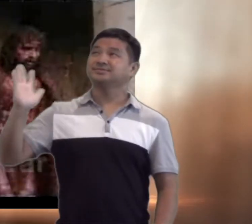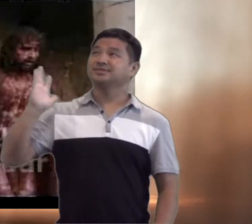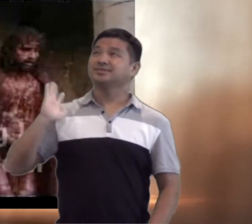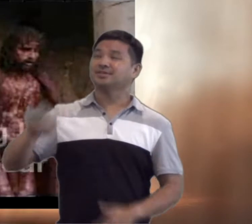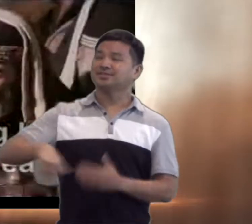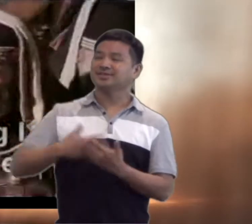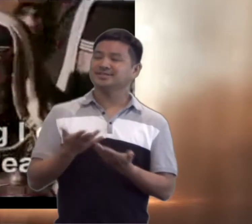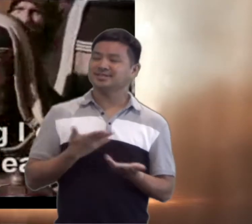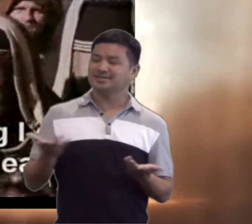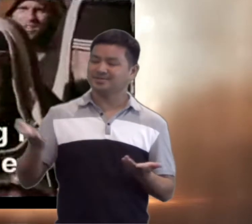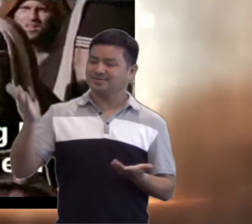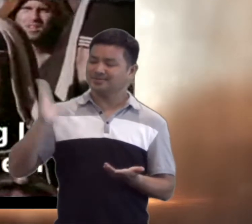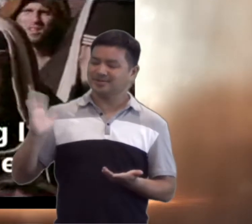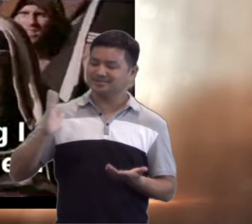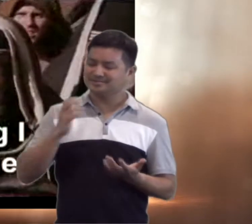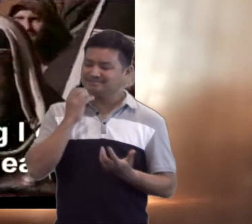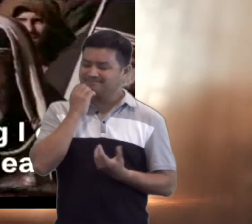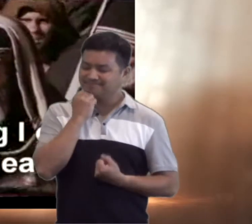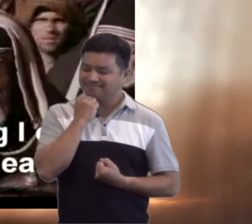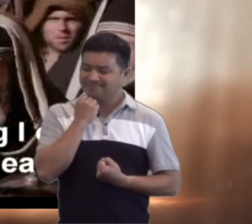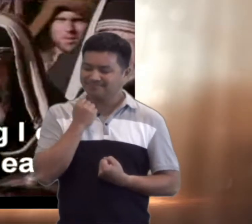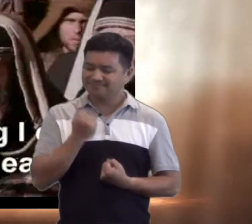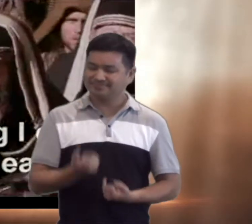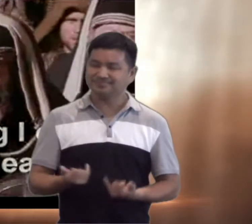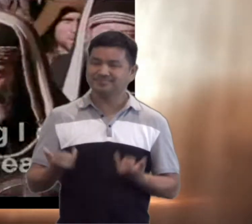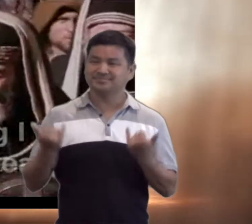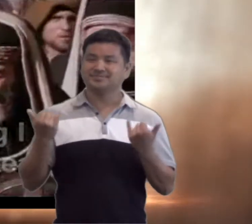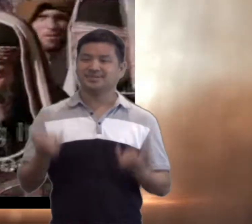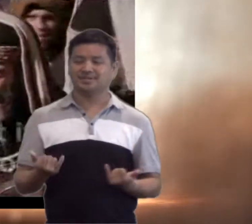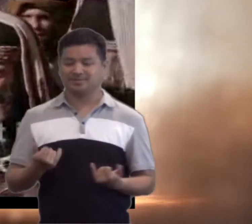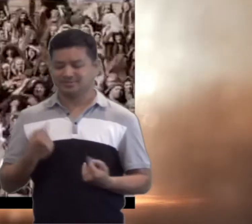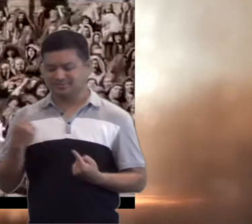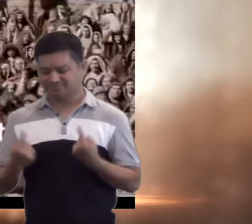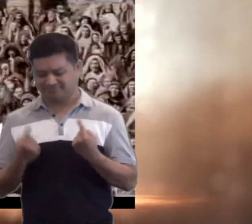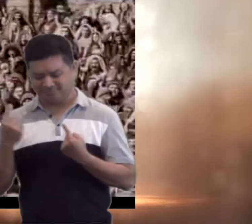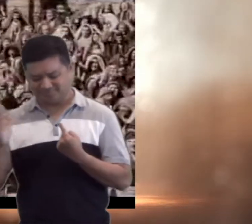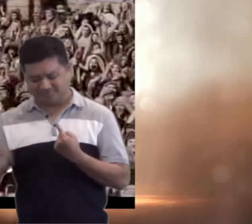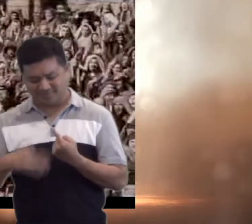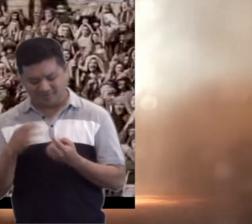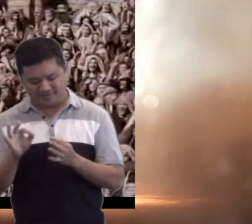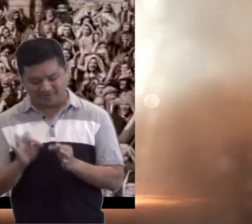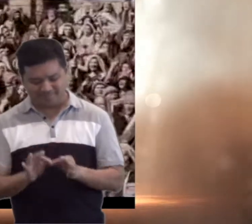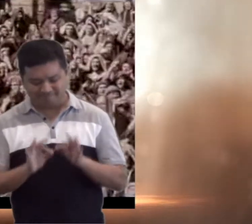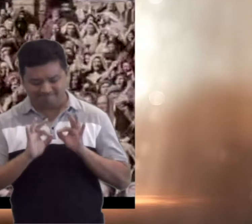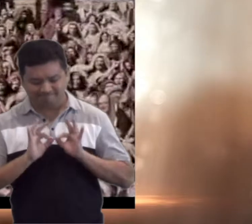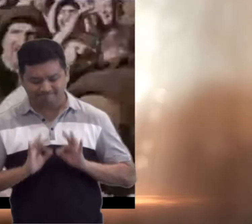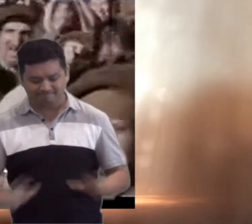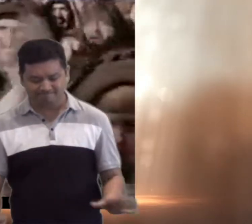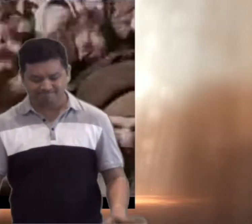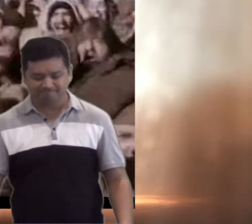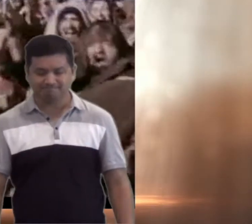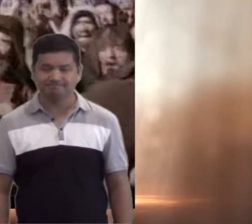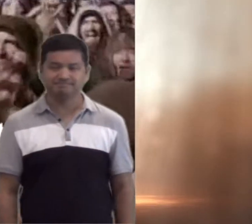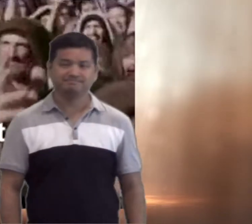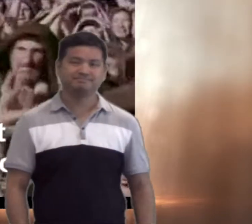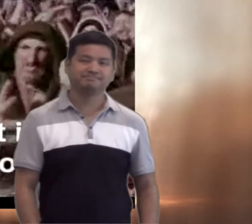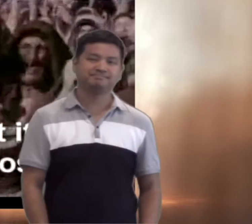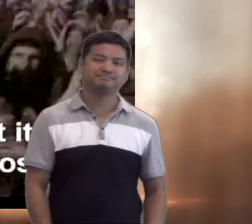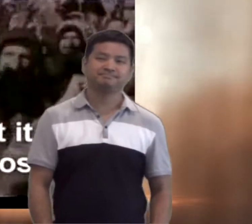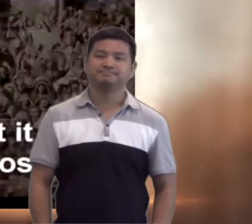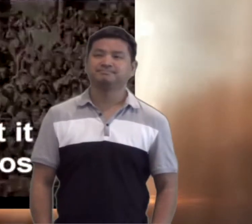Everything I once had been, I counted